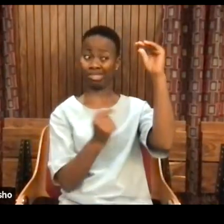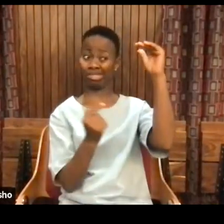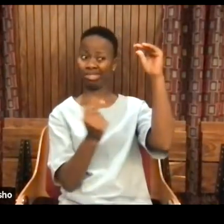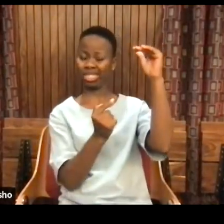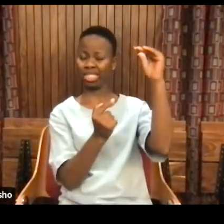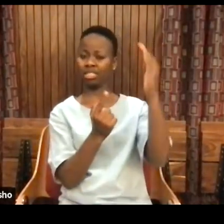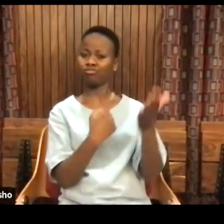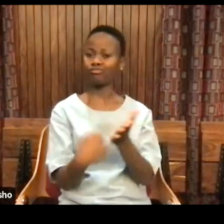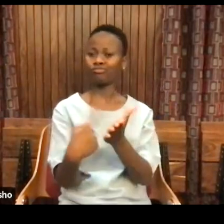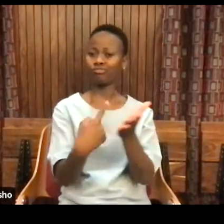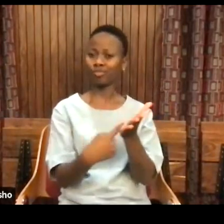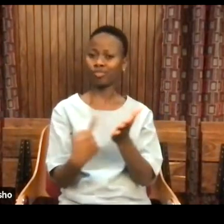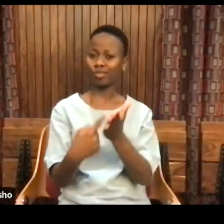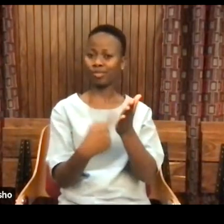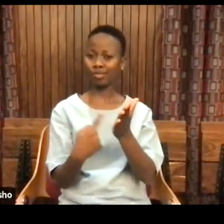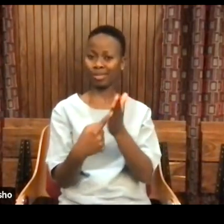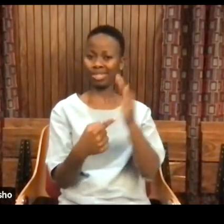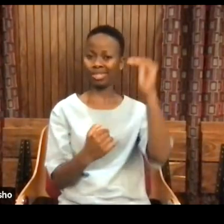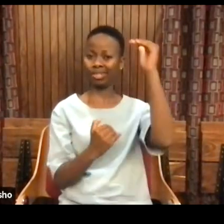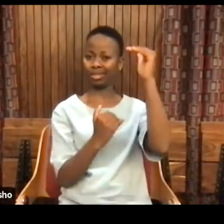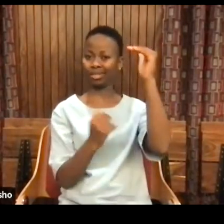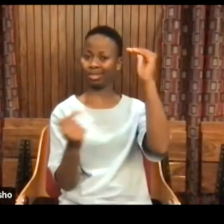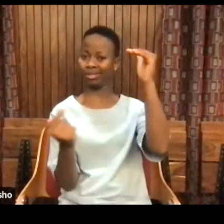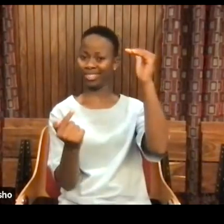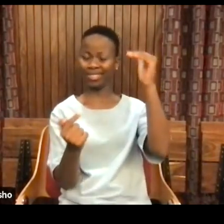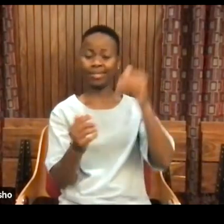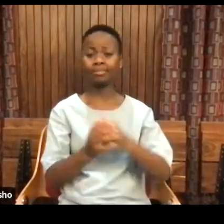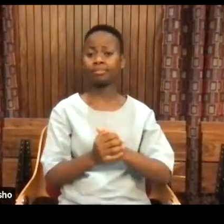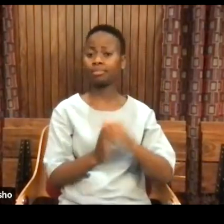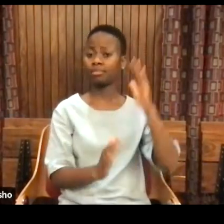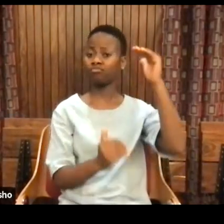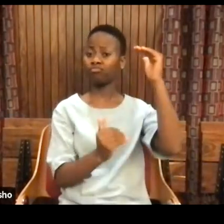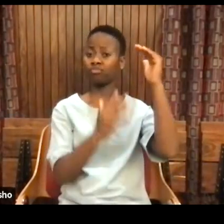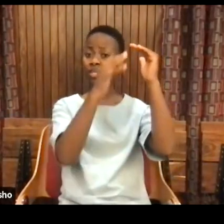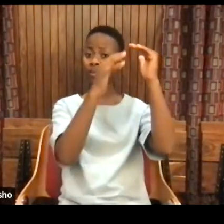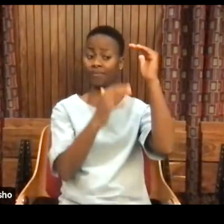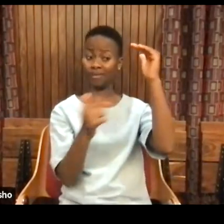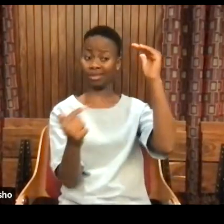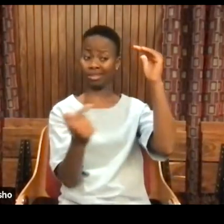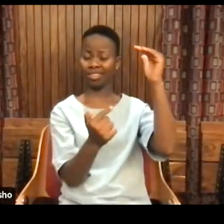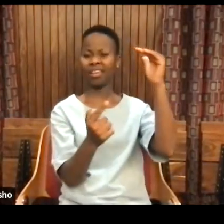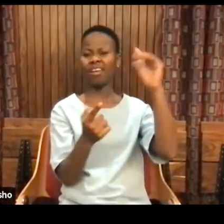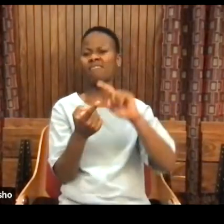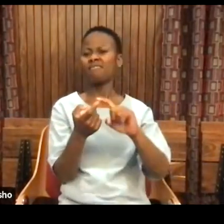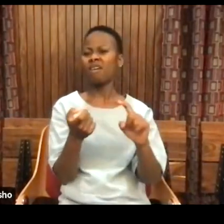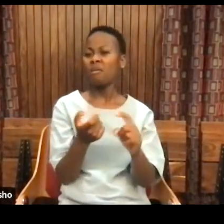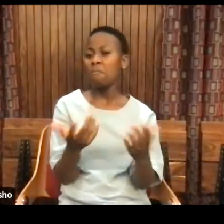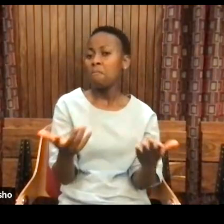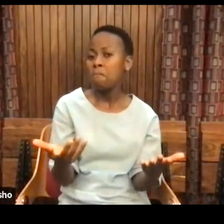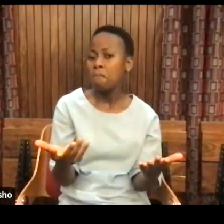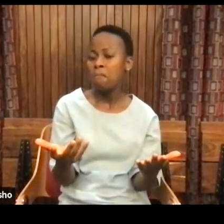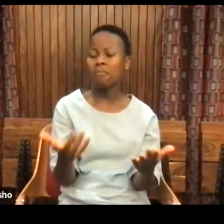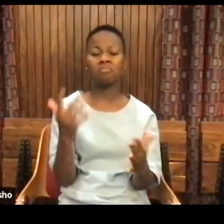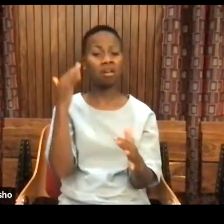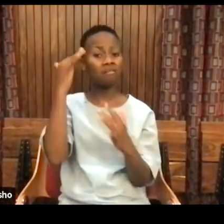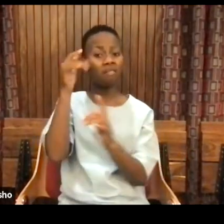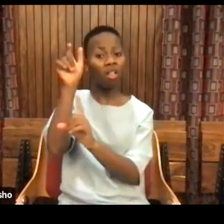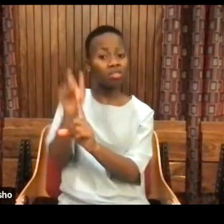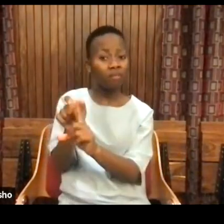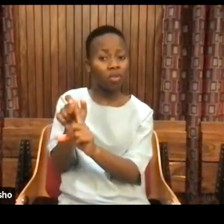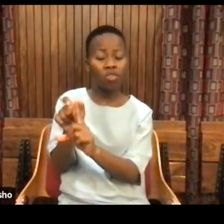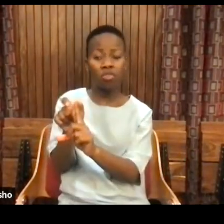And that paragraph is usually a paragraph from a philosopher